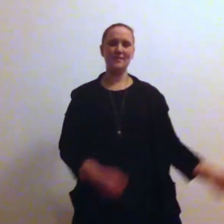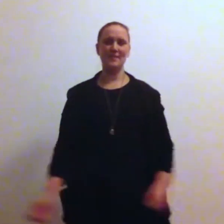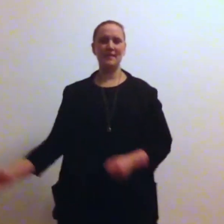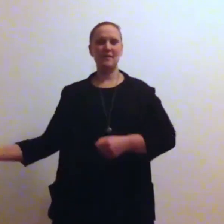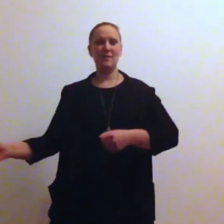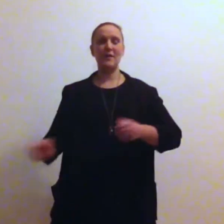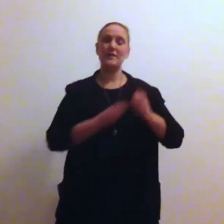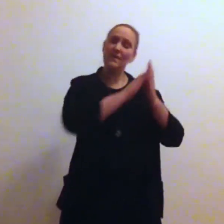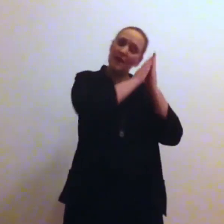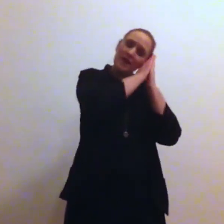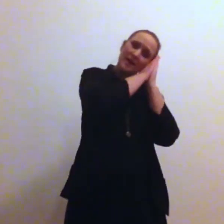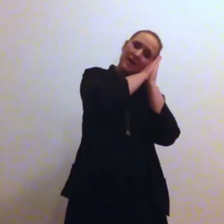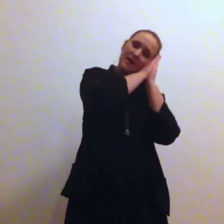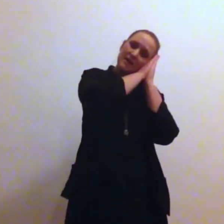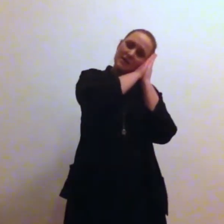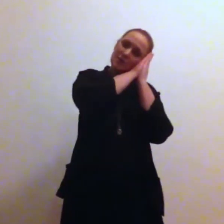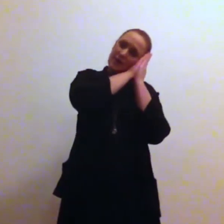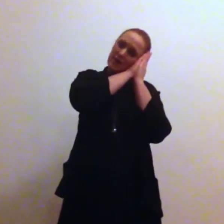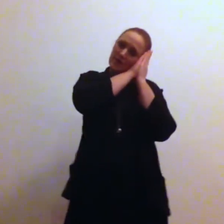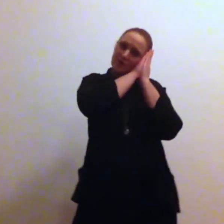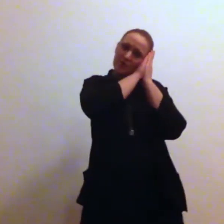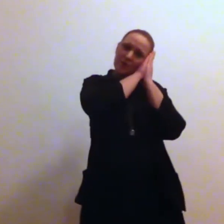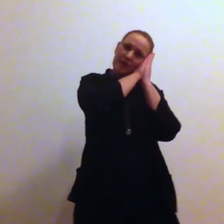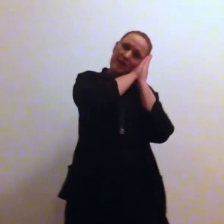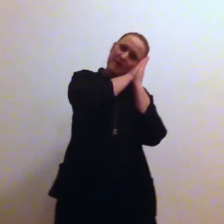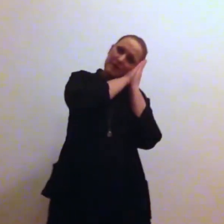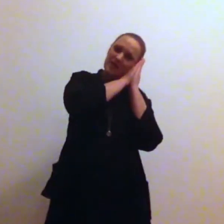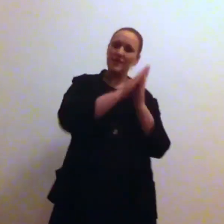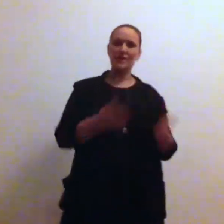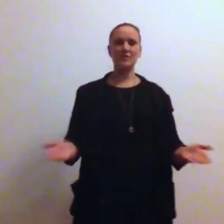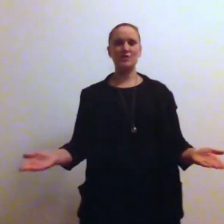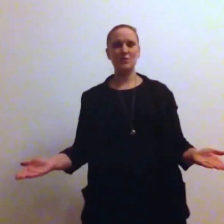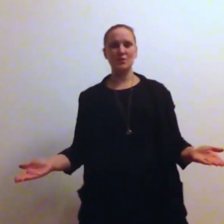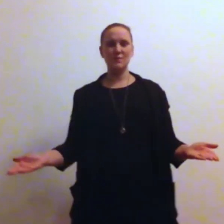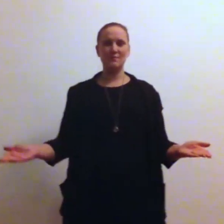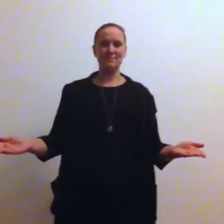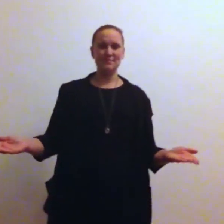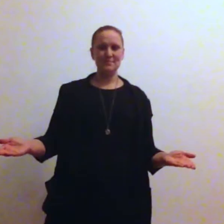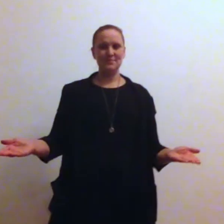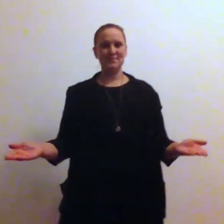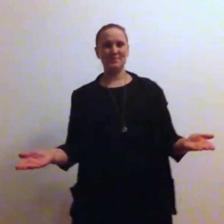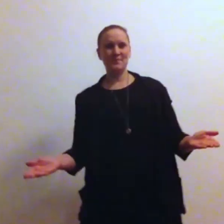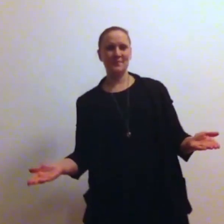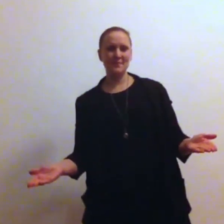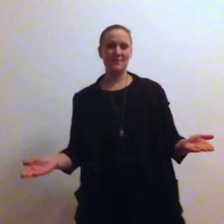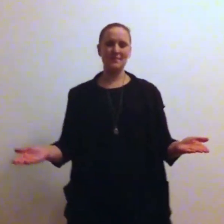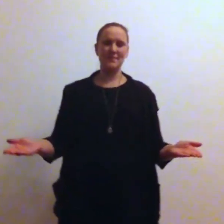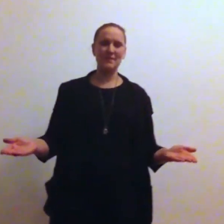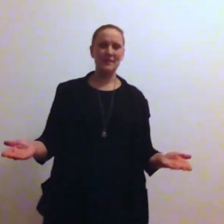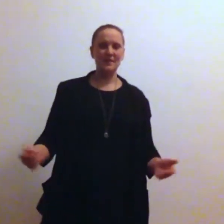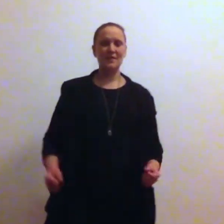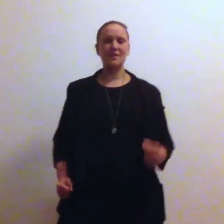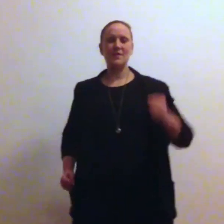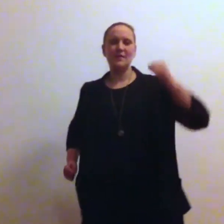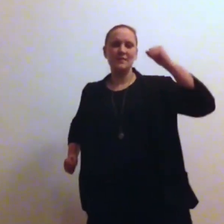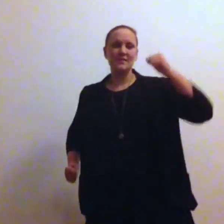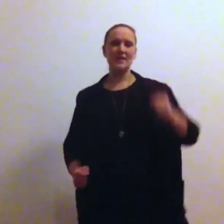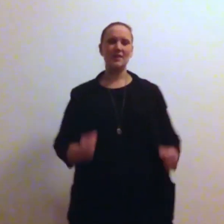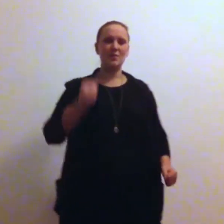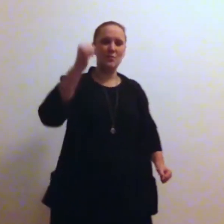At night, when you have nothing to do. You can take a